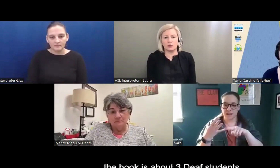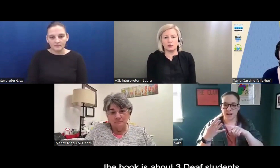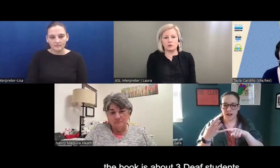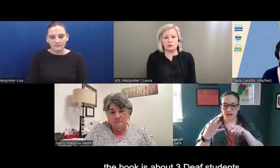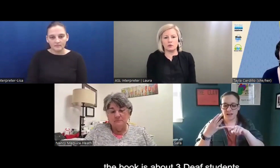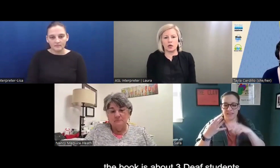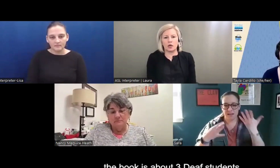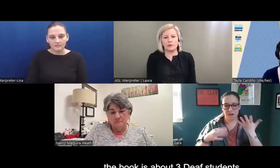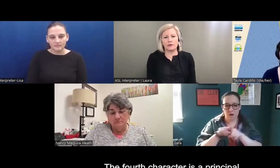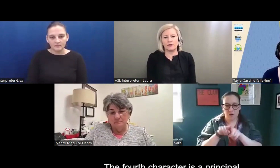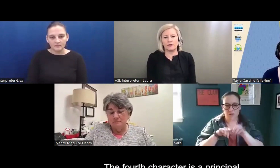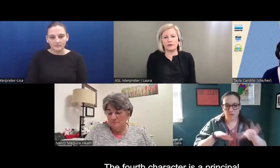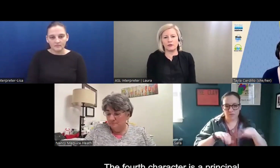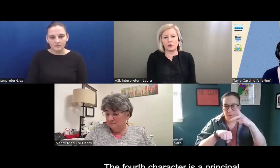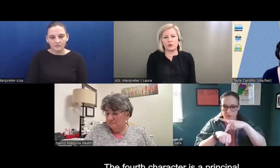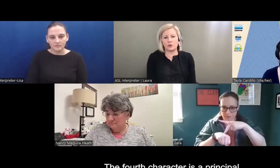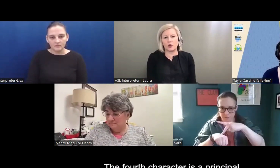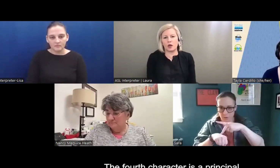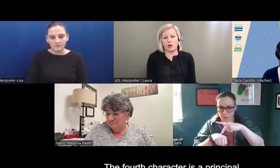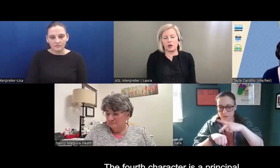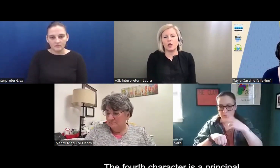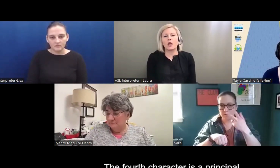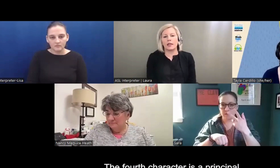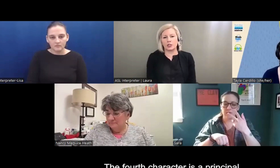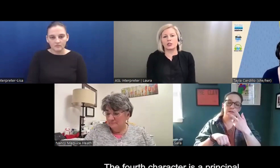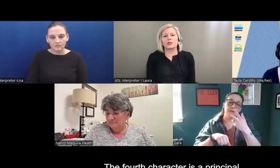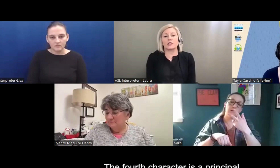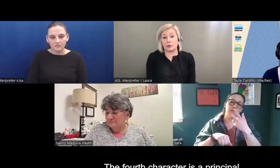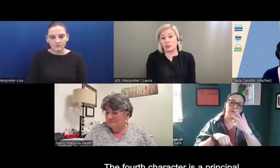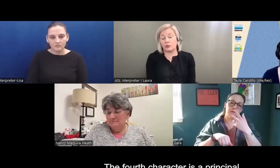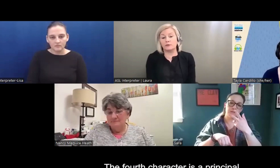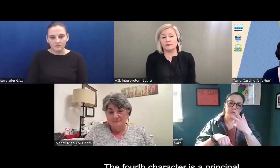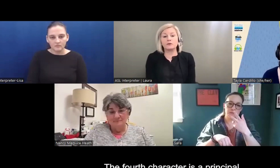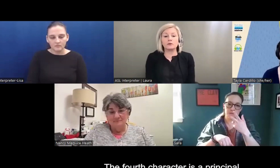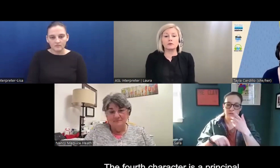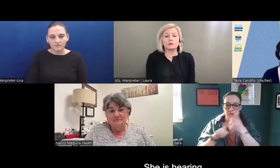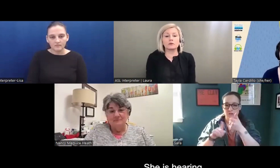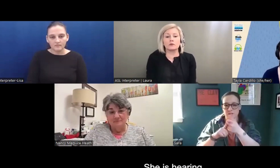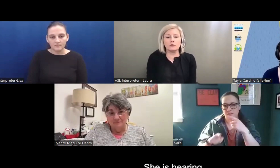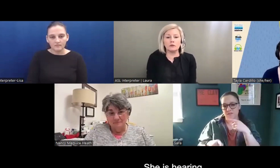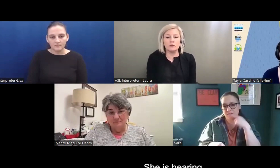students. The fourth character is the principal.